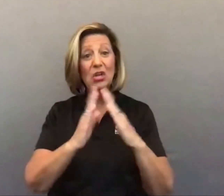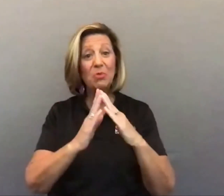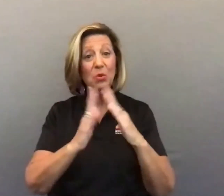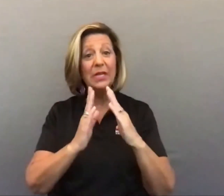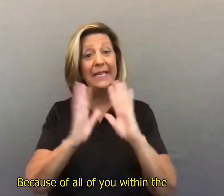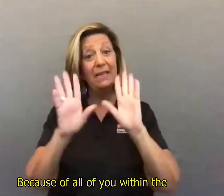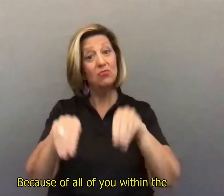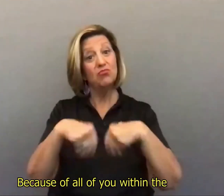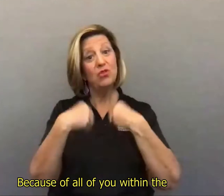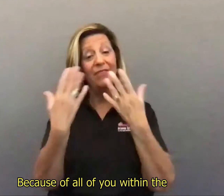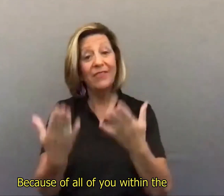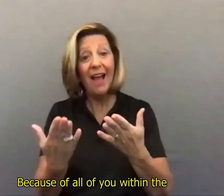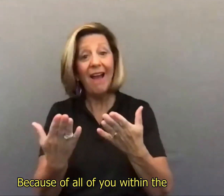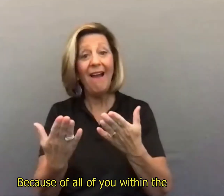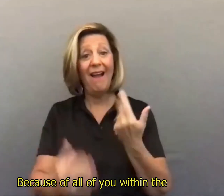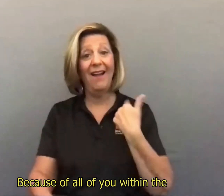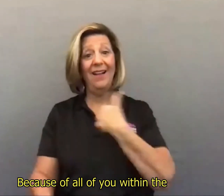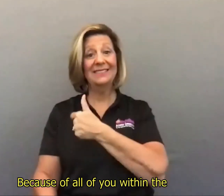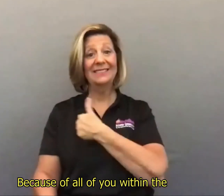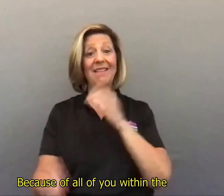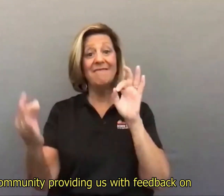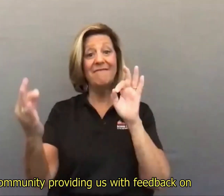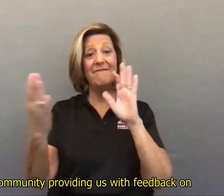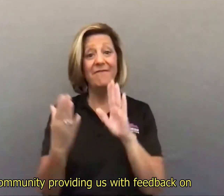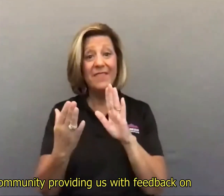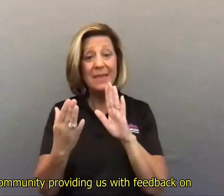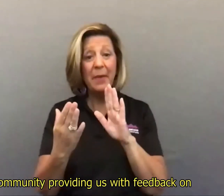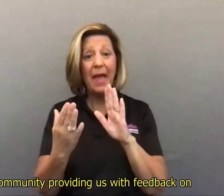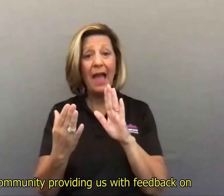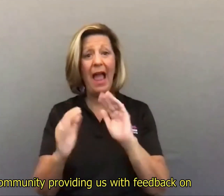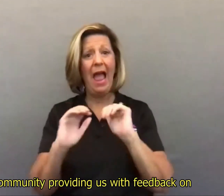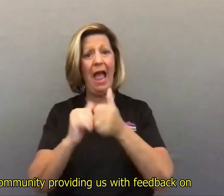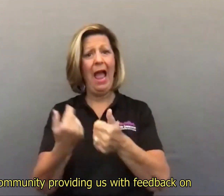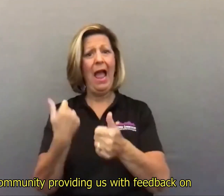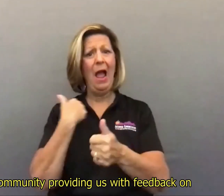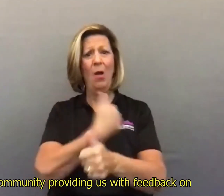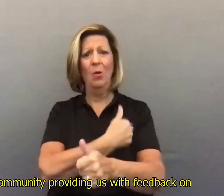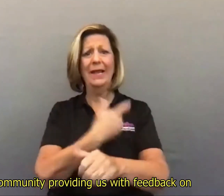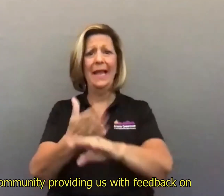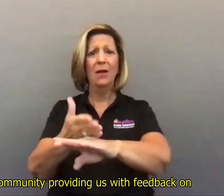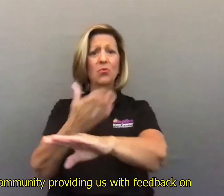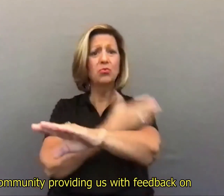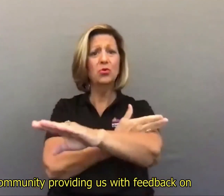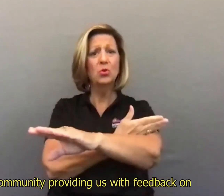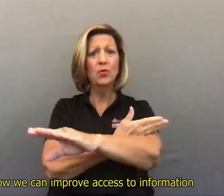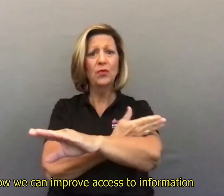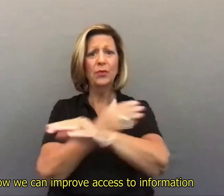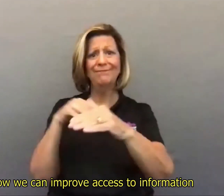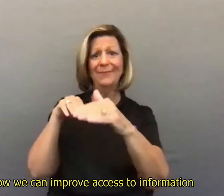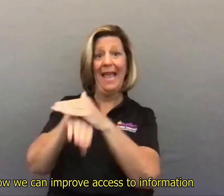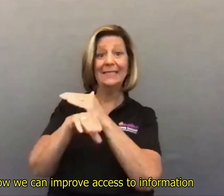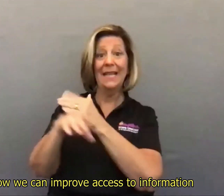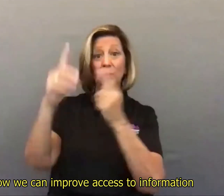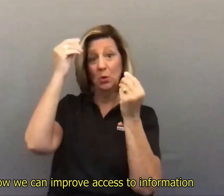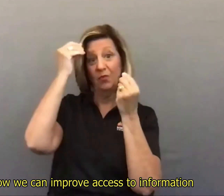Because of all of you within the community providing us with feedback on how we can improve